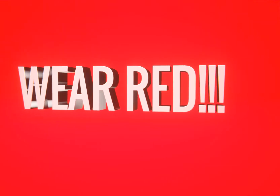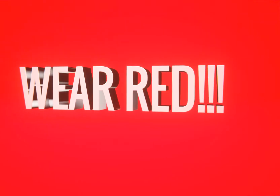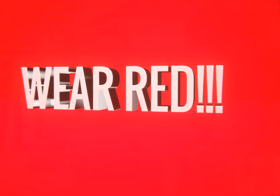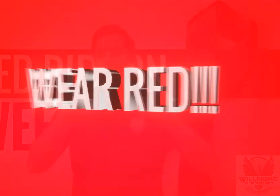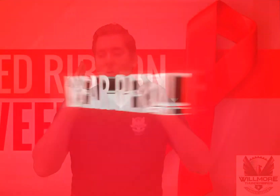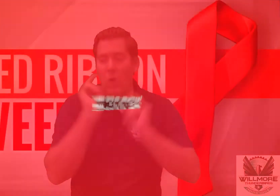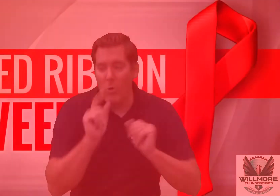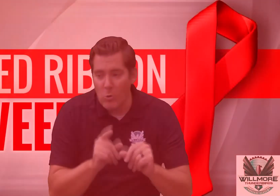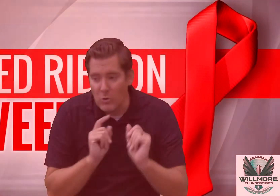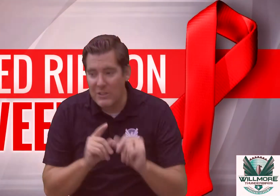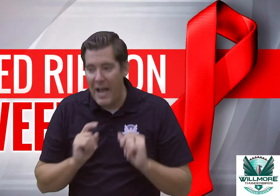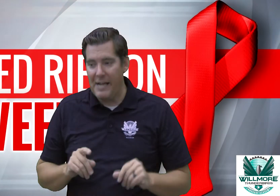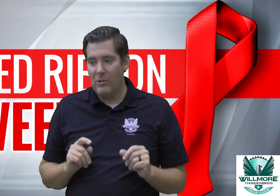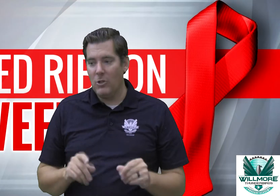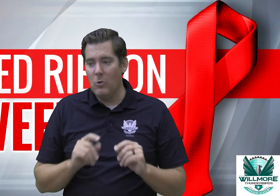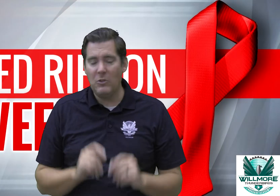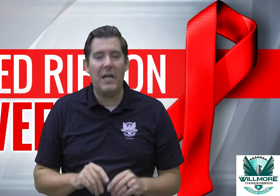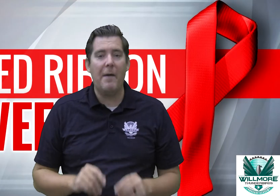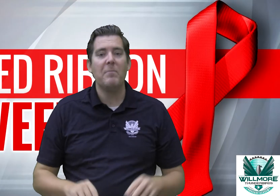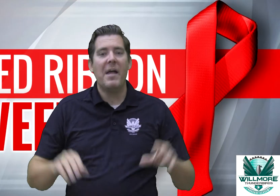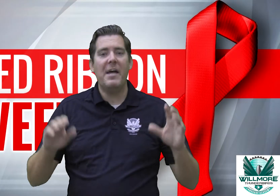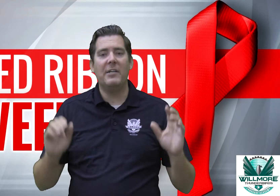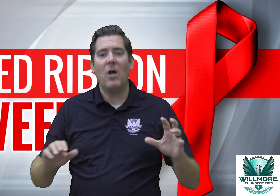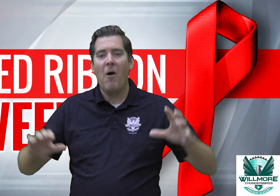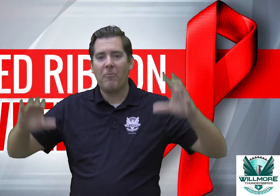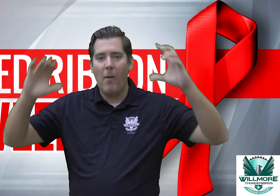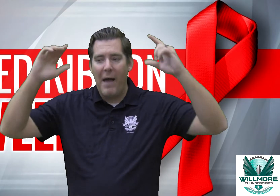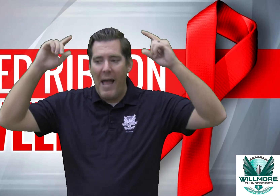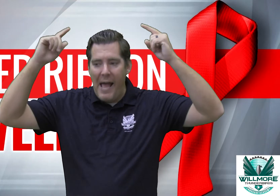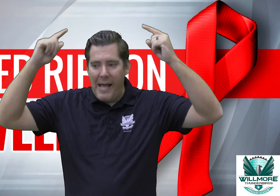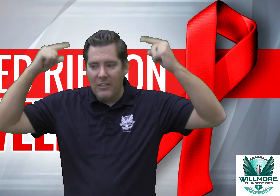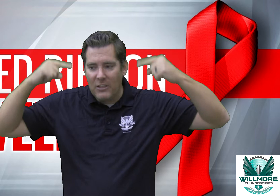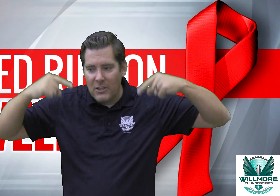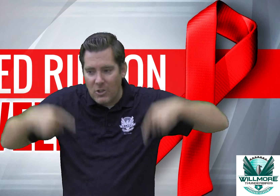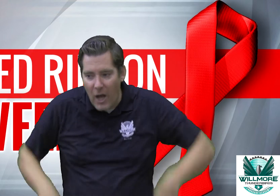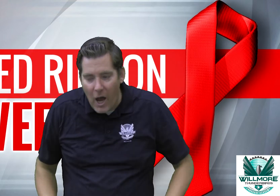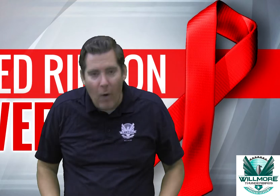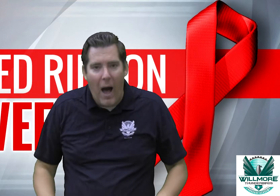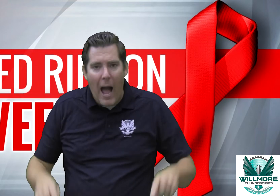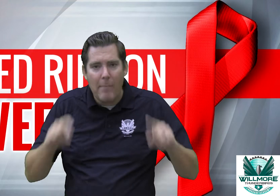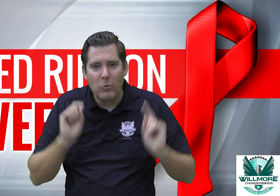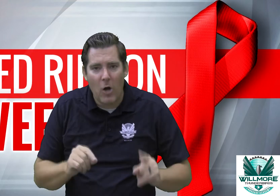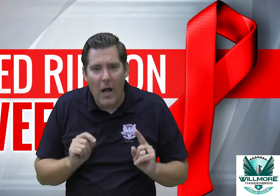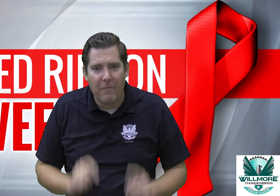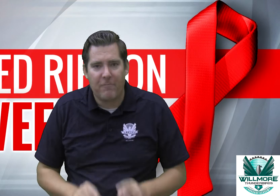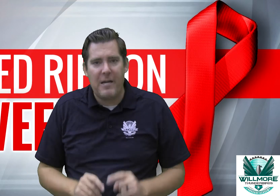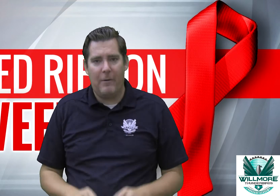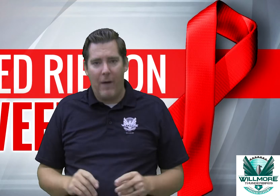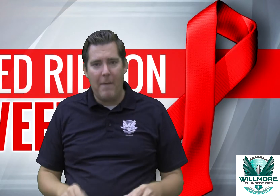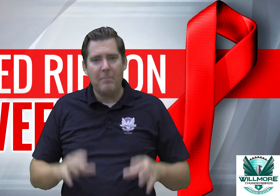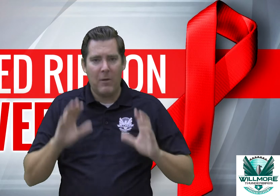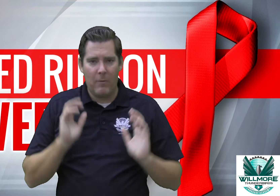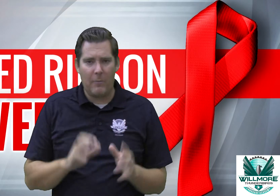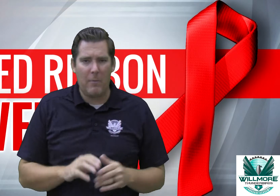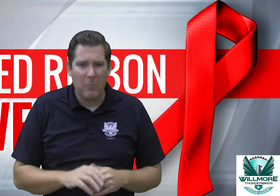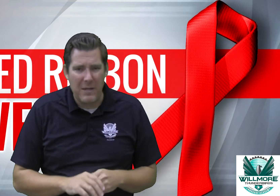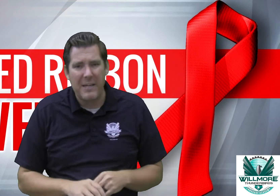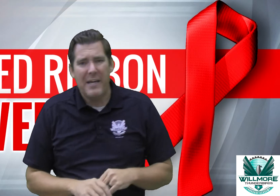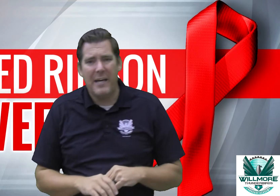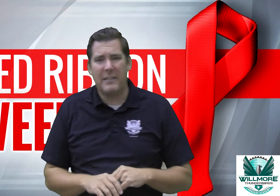Tuesday Tuesday is from head to toe I'm drug free right red ribbon week is